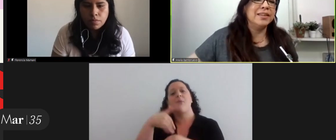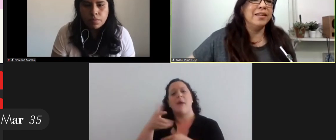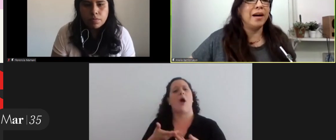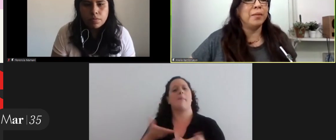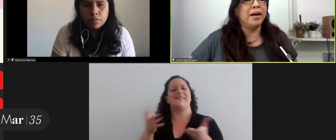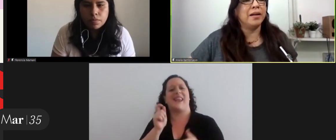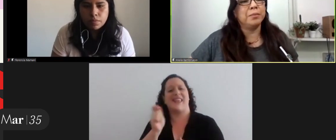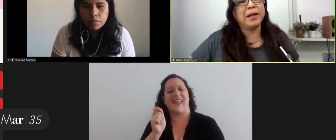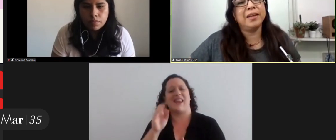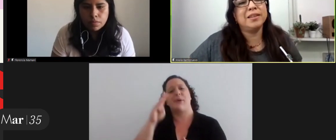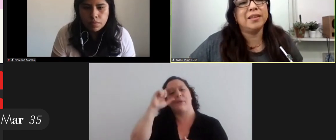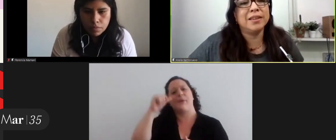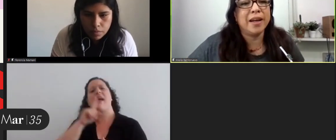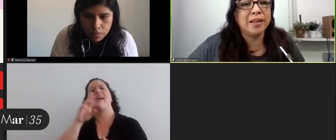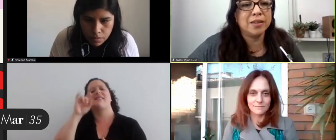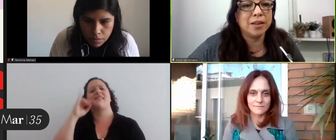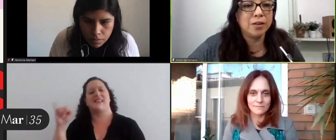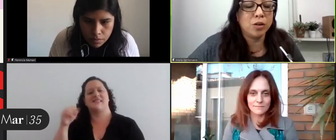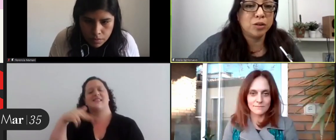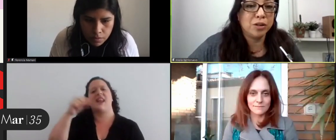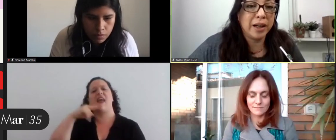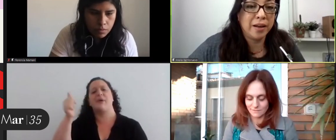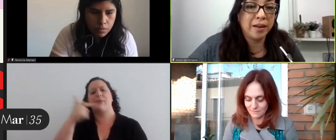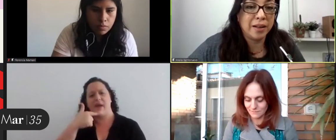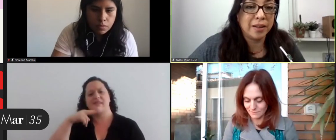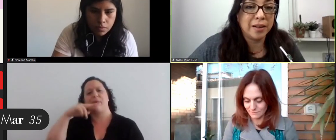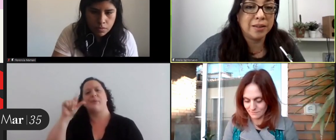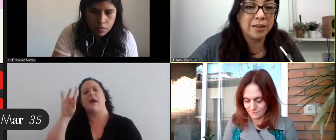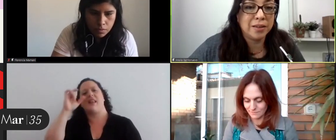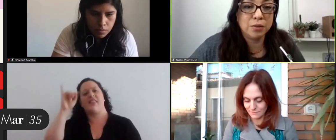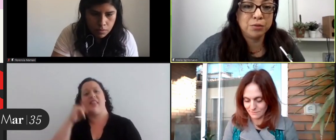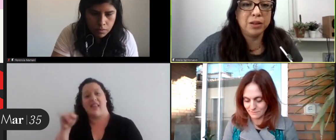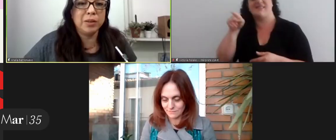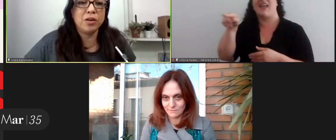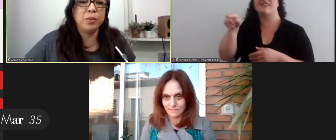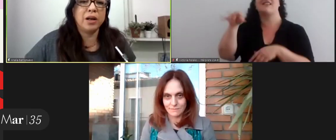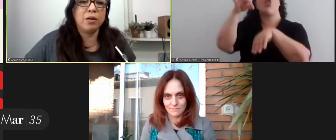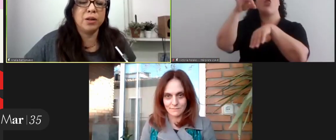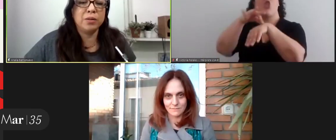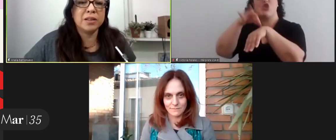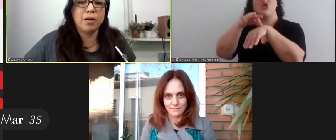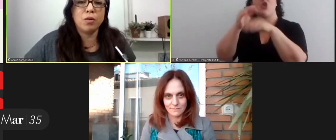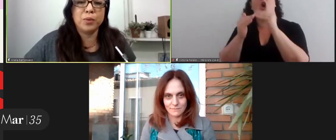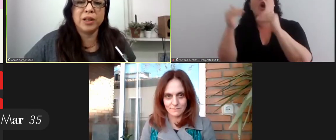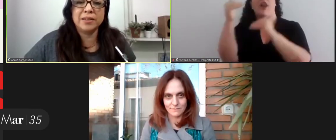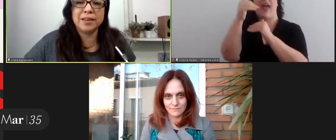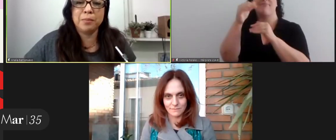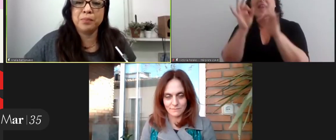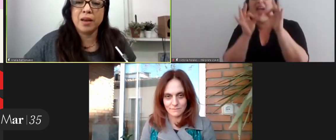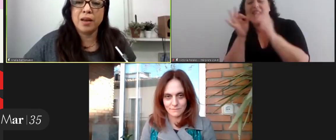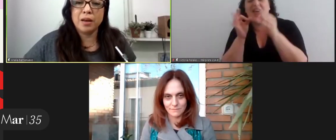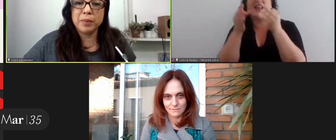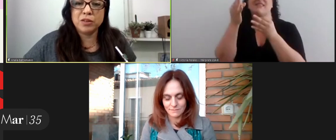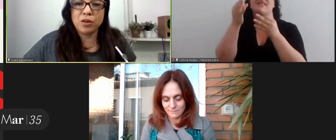we are going to introduce beatrice navas valdez she has a phd in film analysis